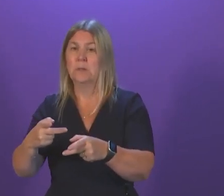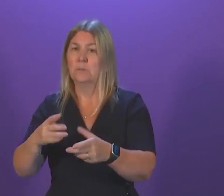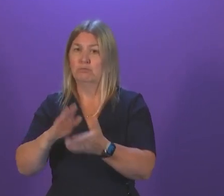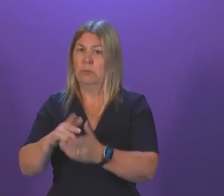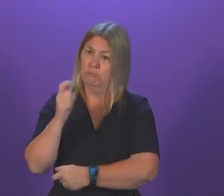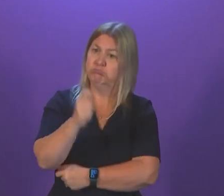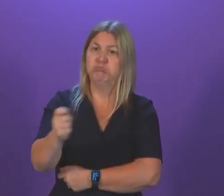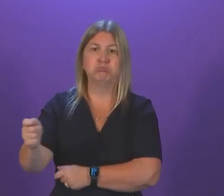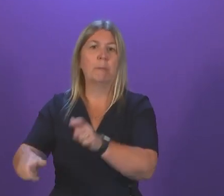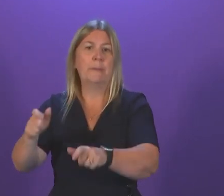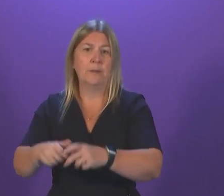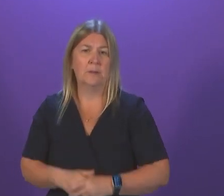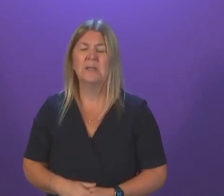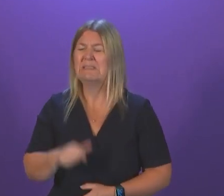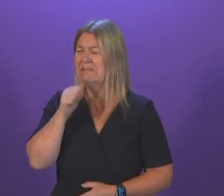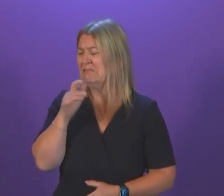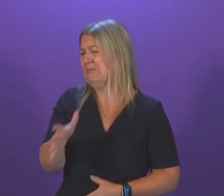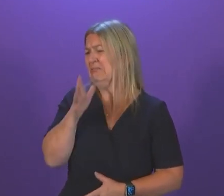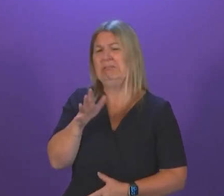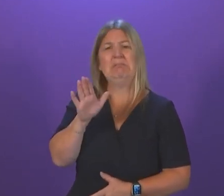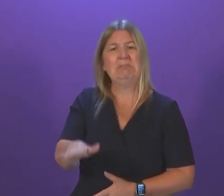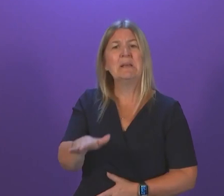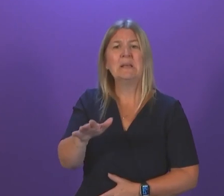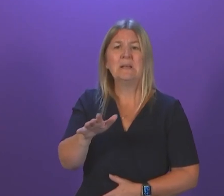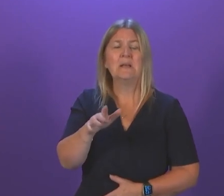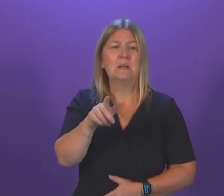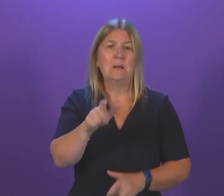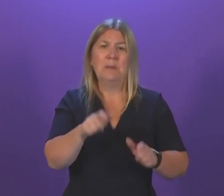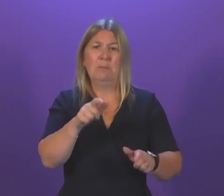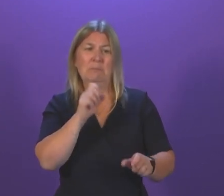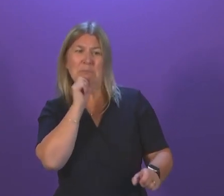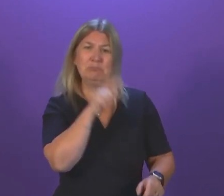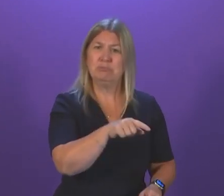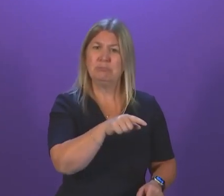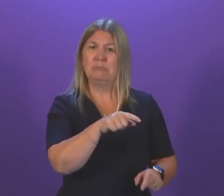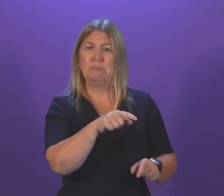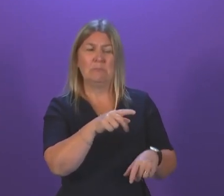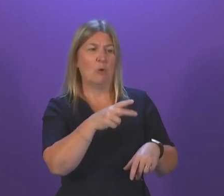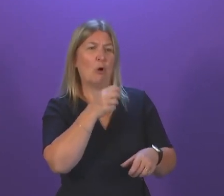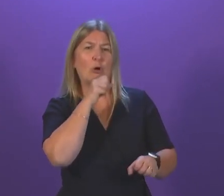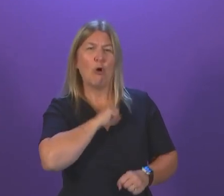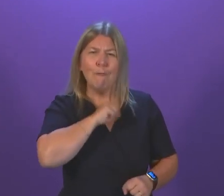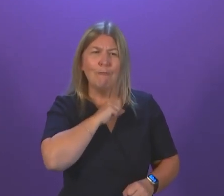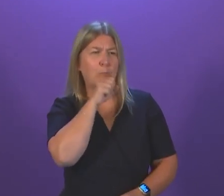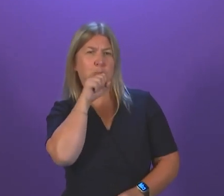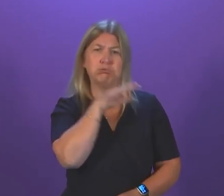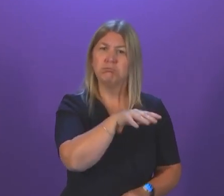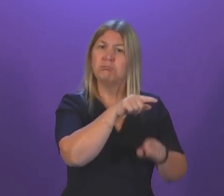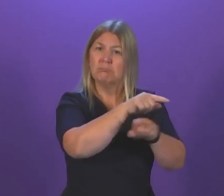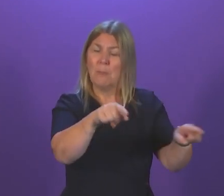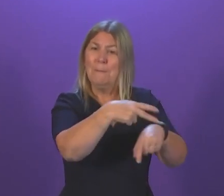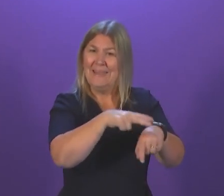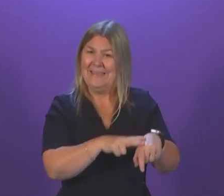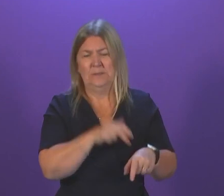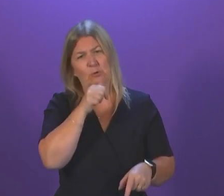throughout the pandemic. It is disgusting that some have chosen to attack officers by spitting or coughing at them. Police Scotland has